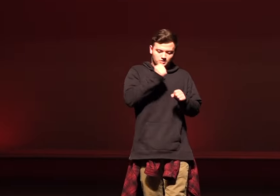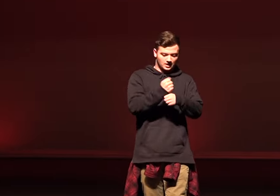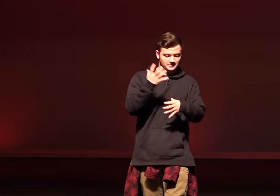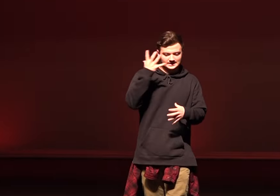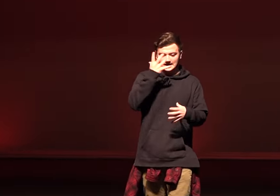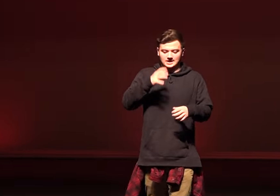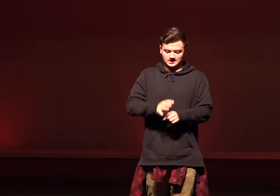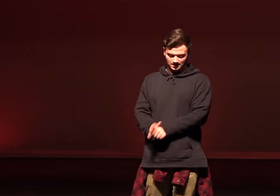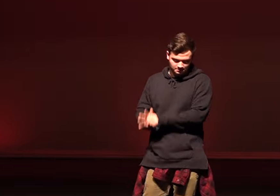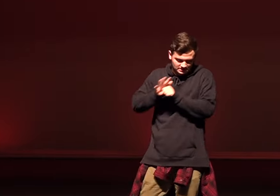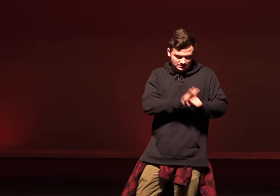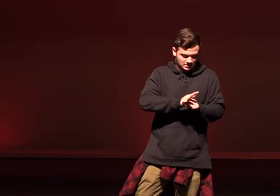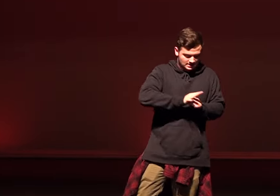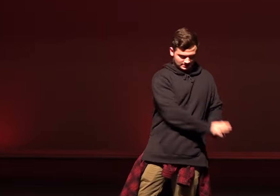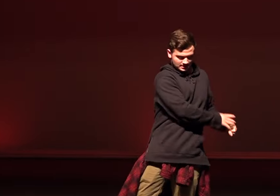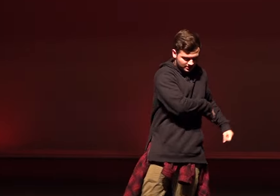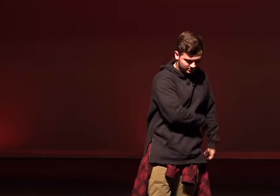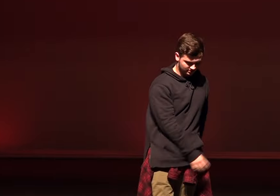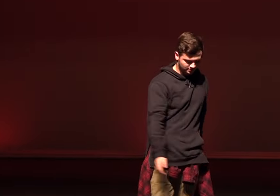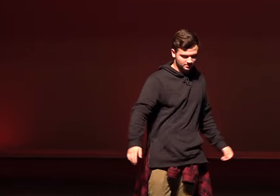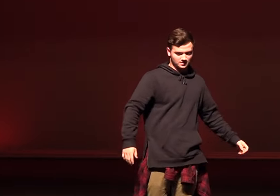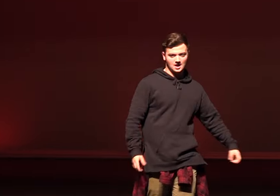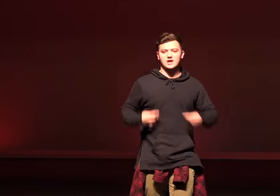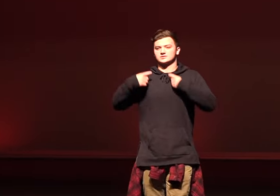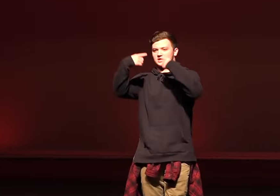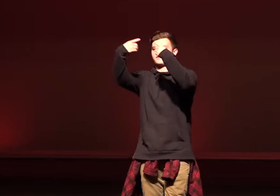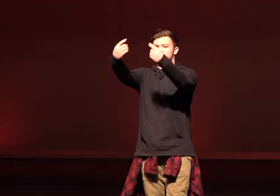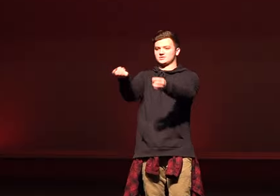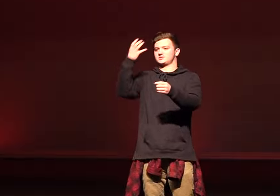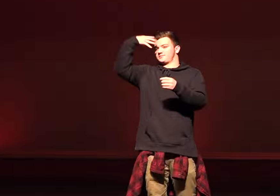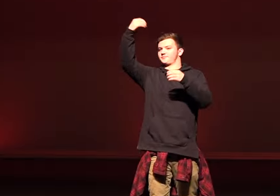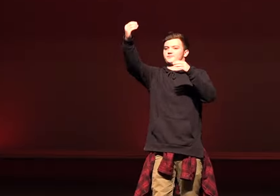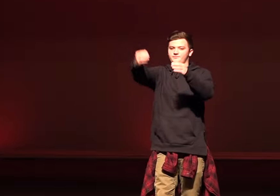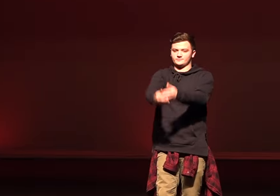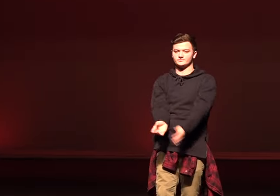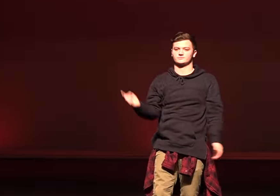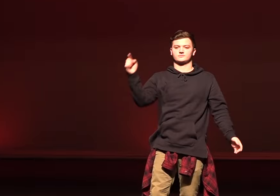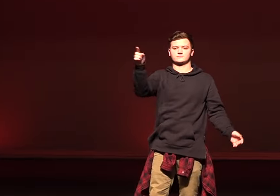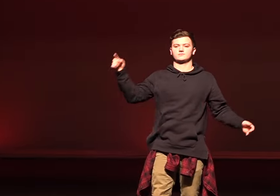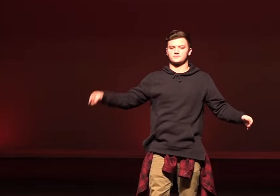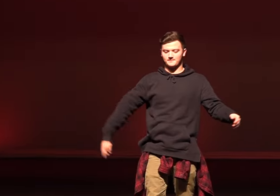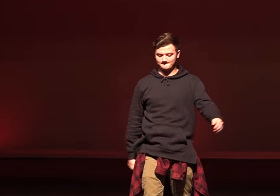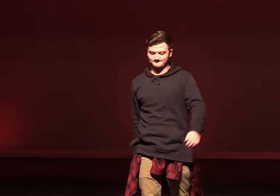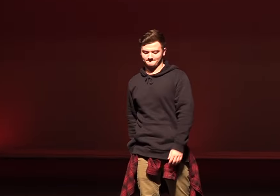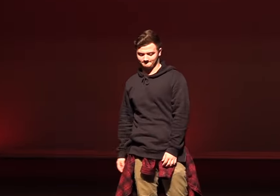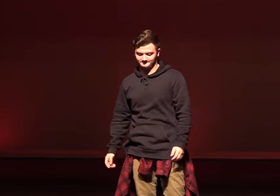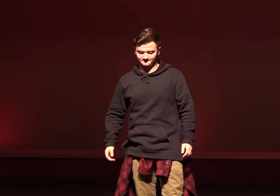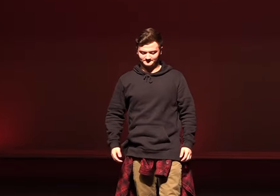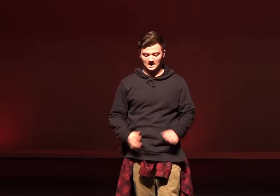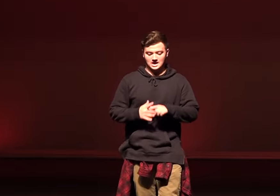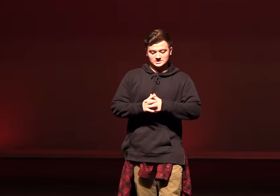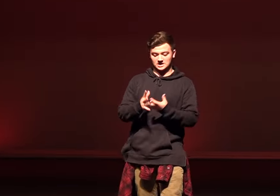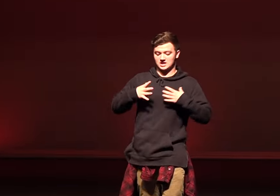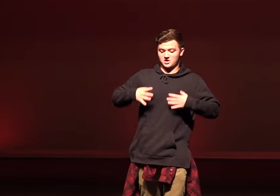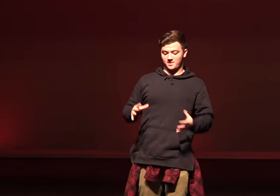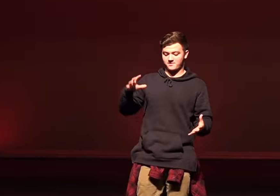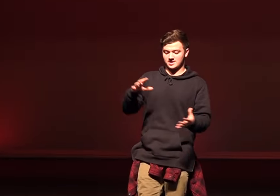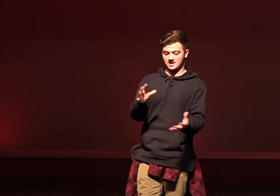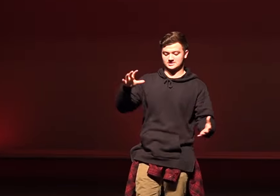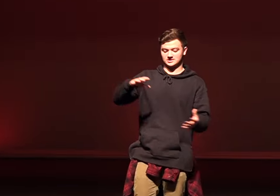got me down, got me stressed out Cause ever since I left the city, you Started with less